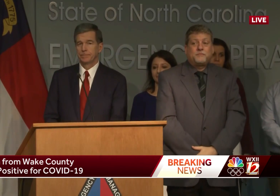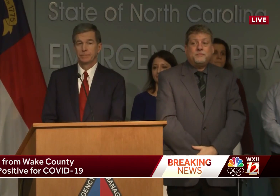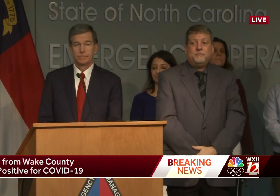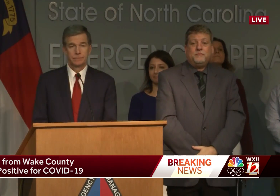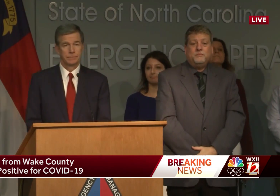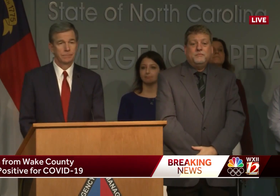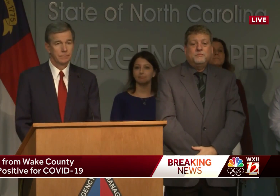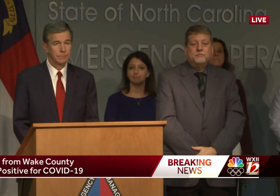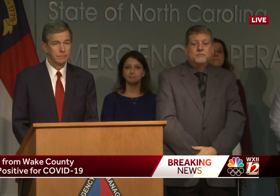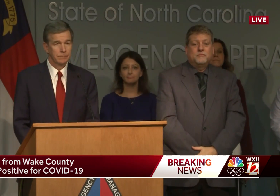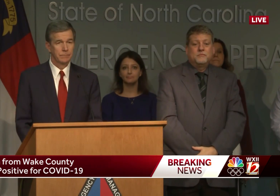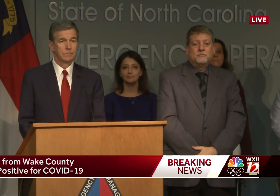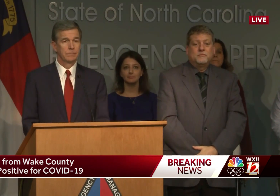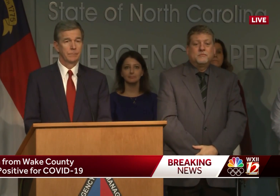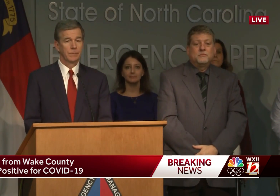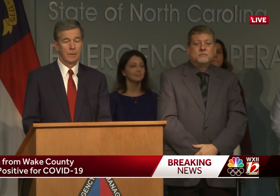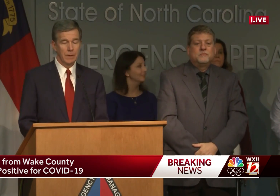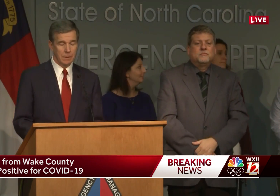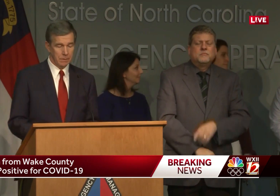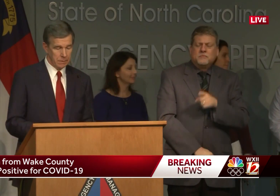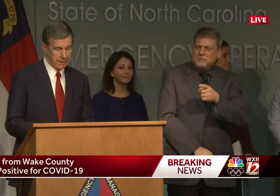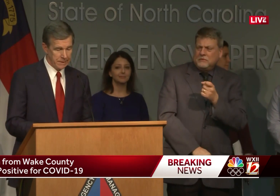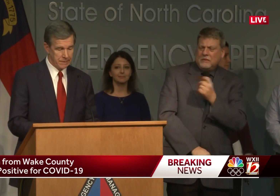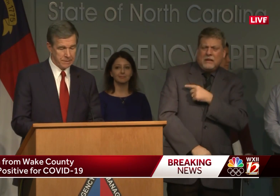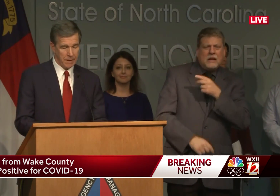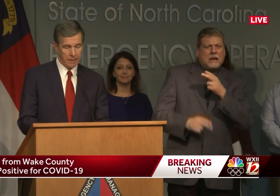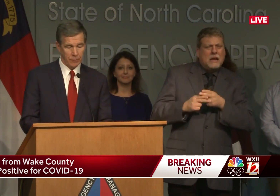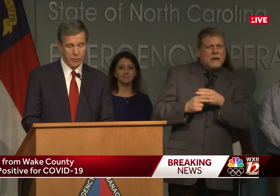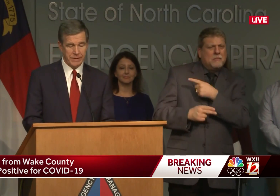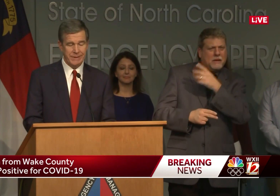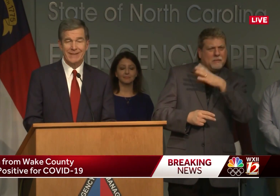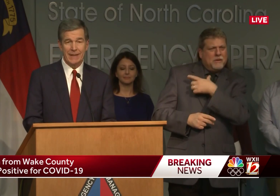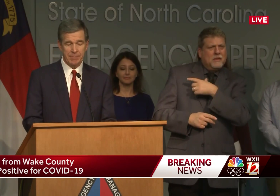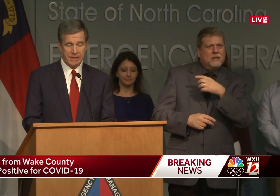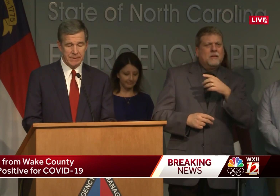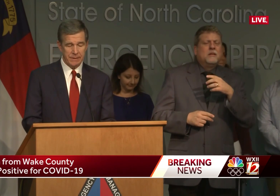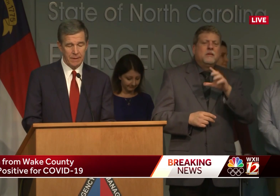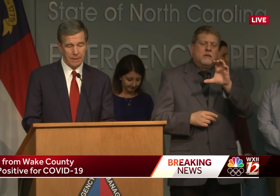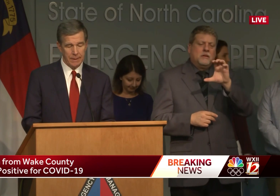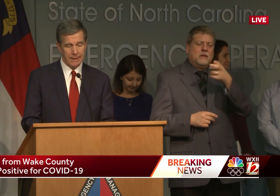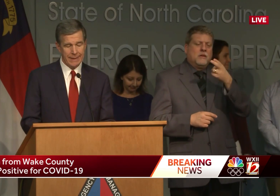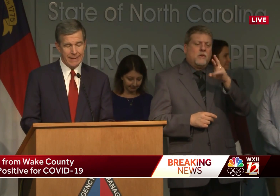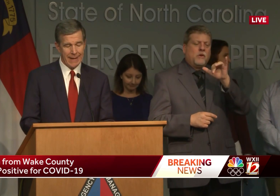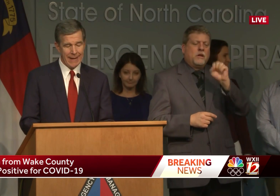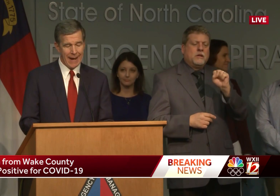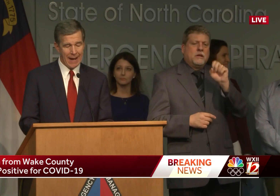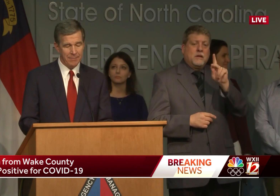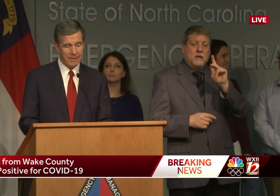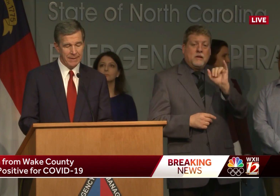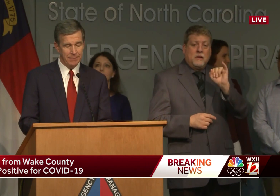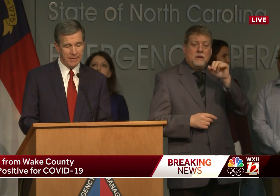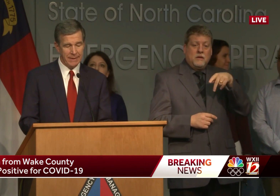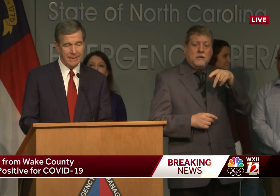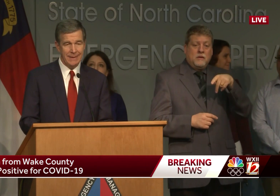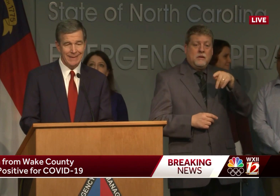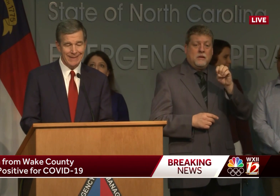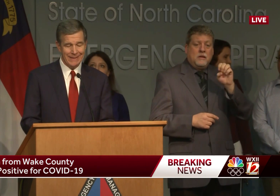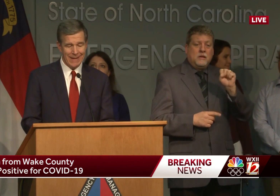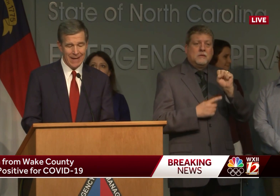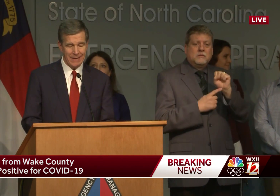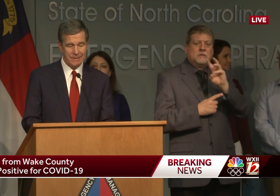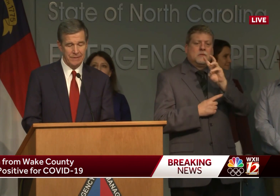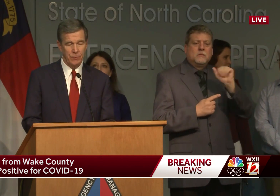Could you just give the name of the Wake County Health Director? Yes, it's Chris Kippes, K-I-P-P